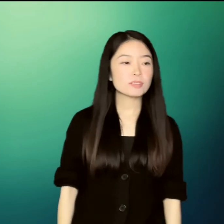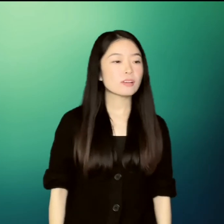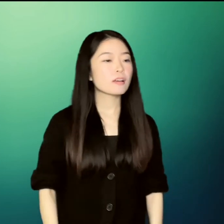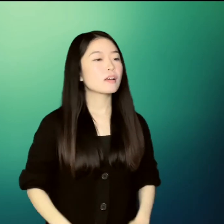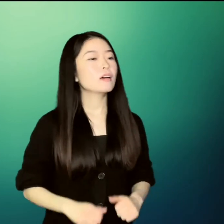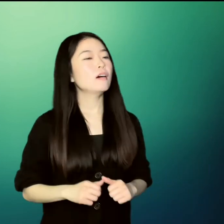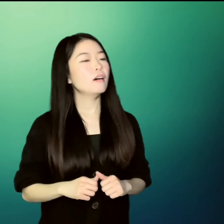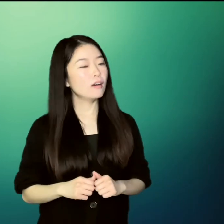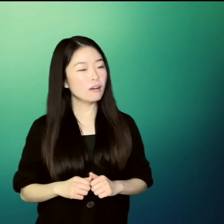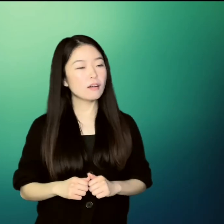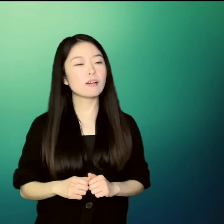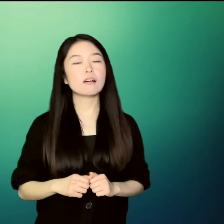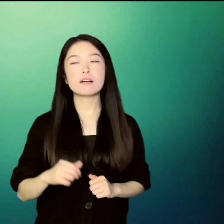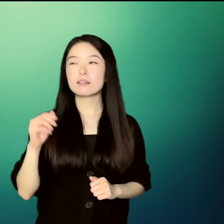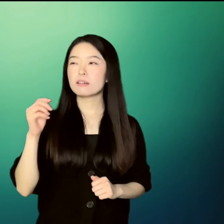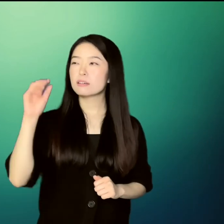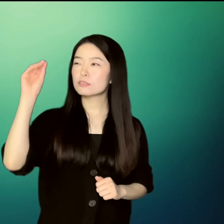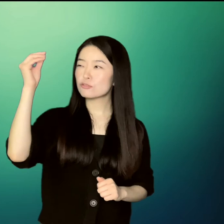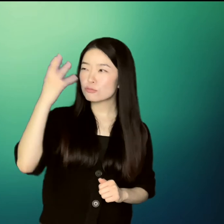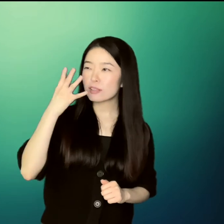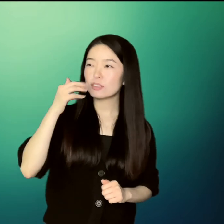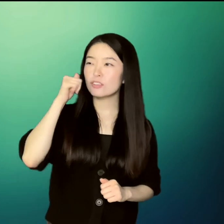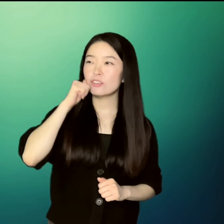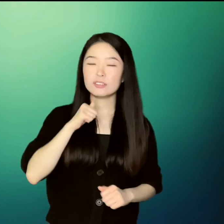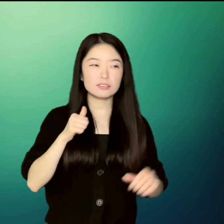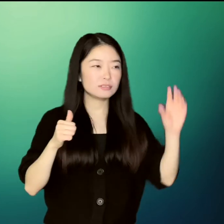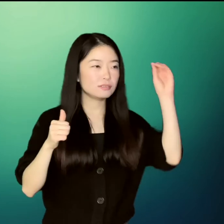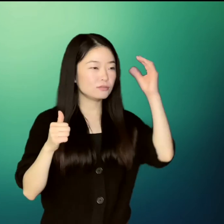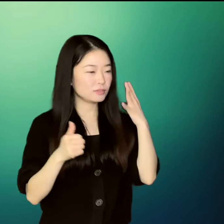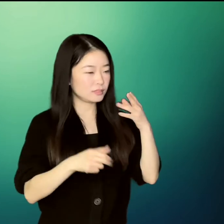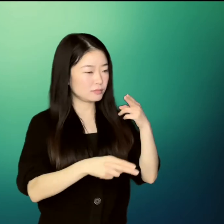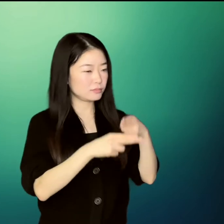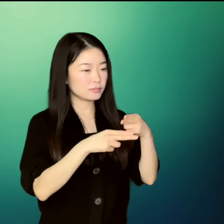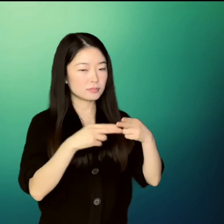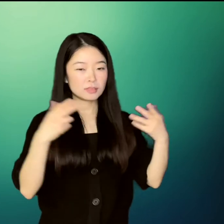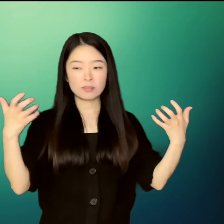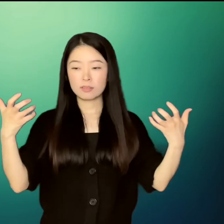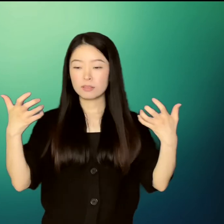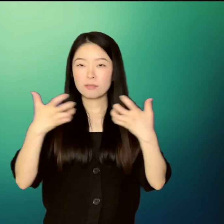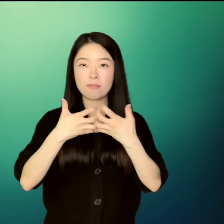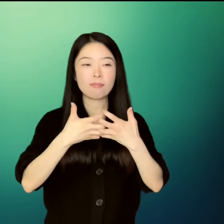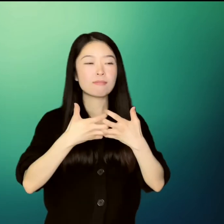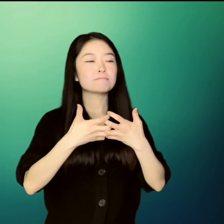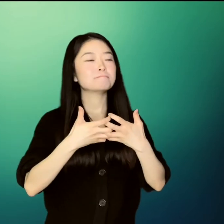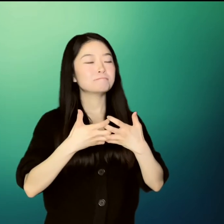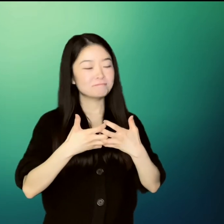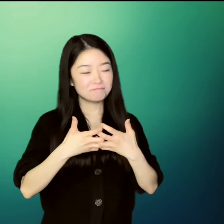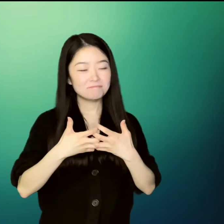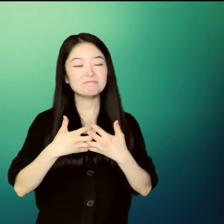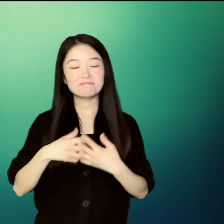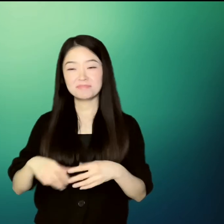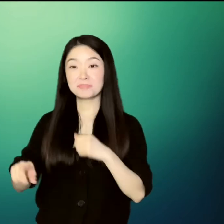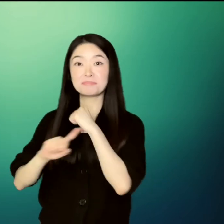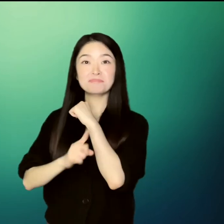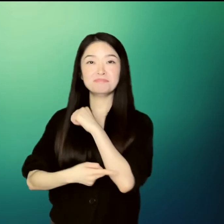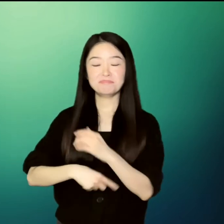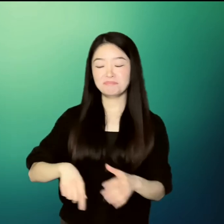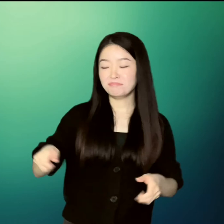A graceful name for a graceful girl, Mr. Kim said as he put their groceries into bags.